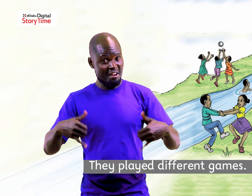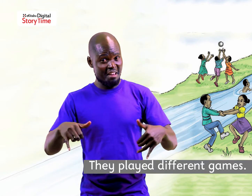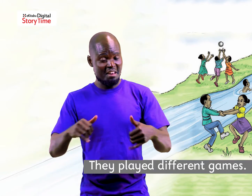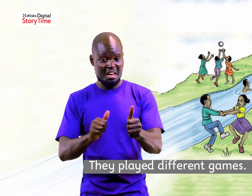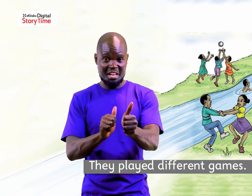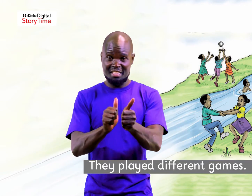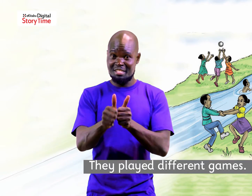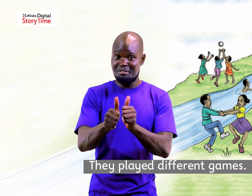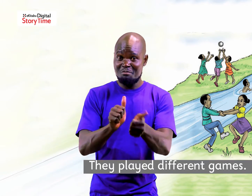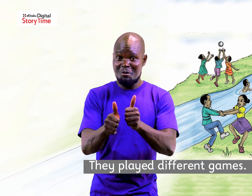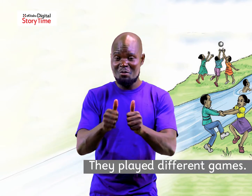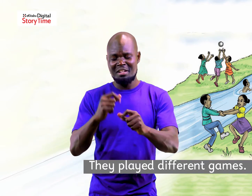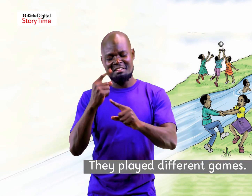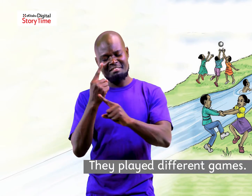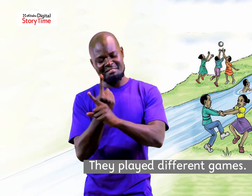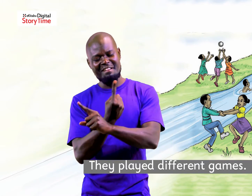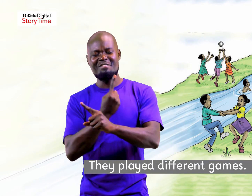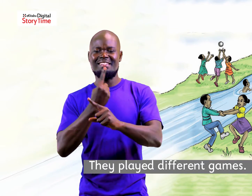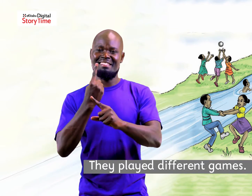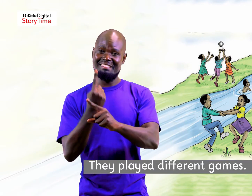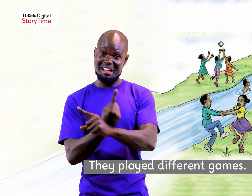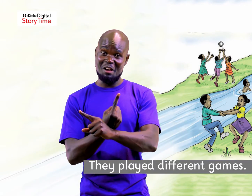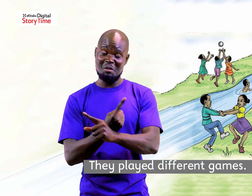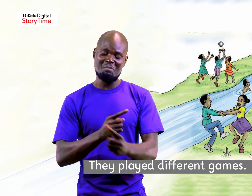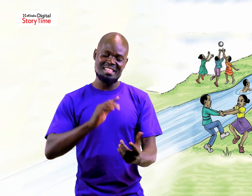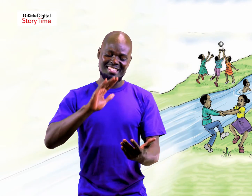they played different games